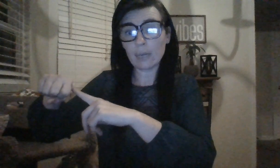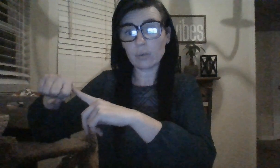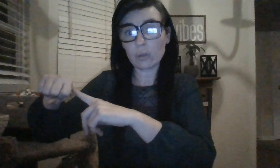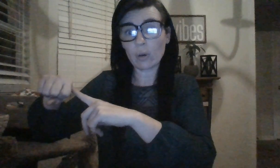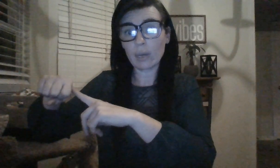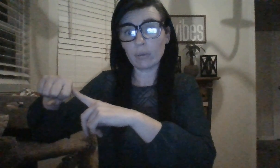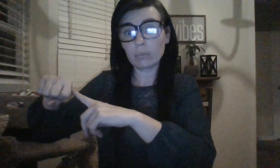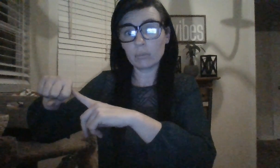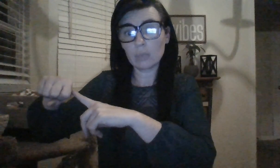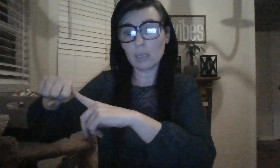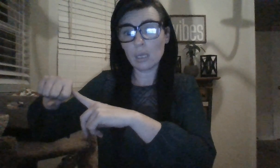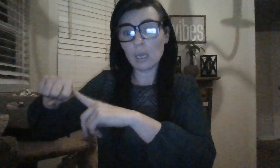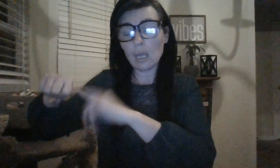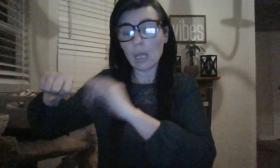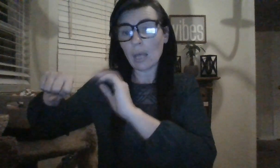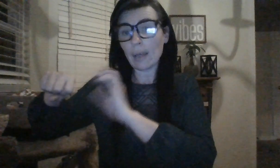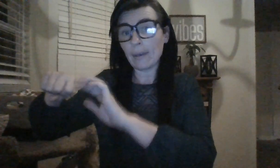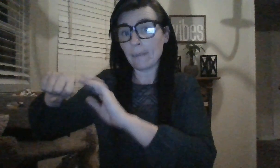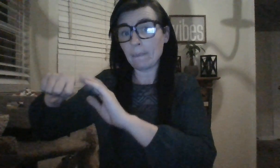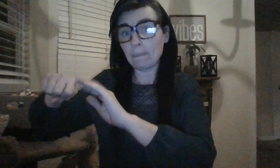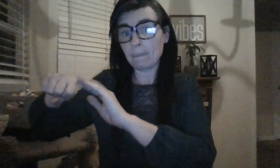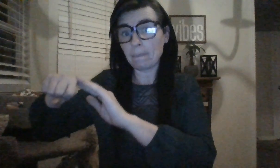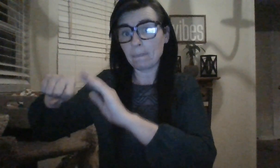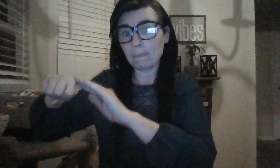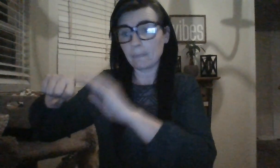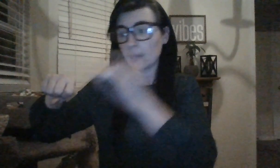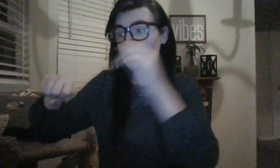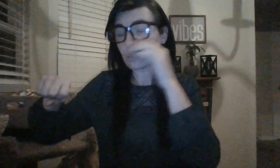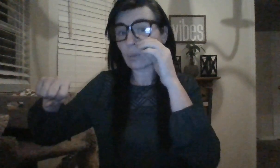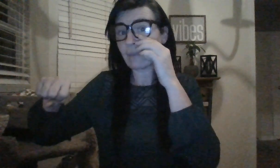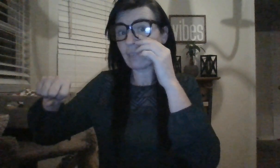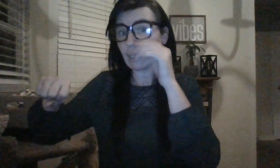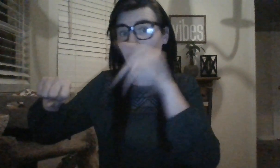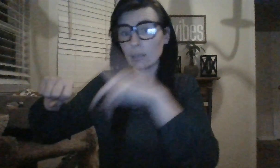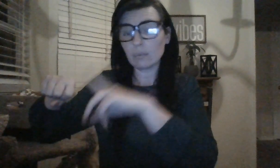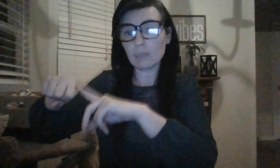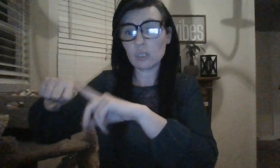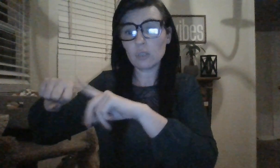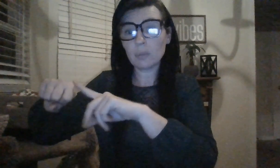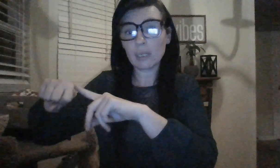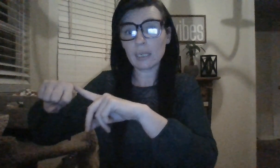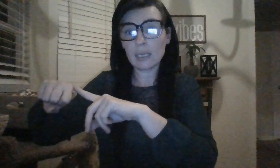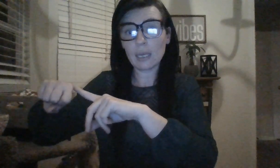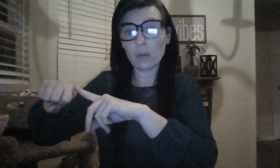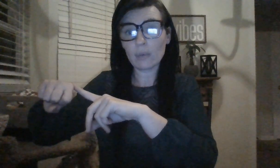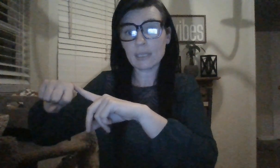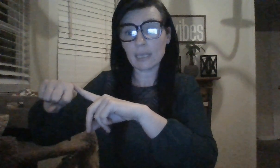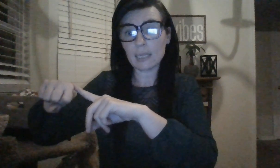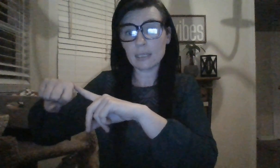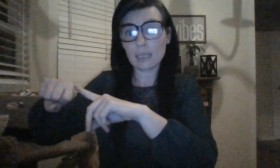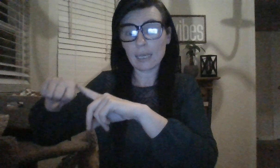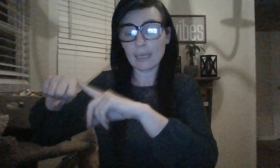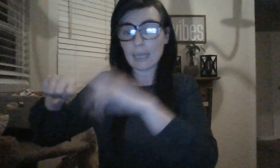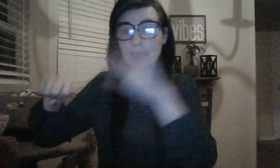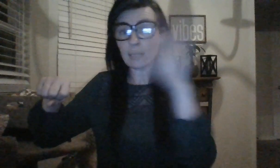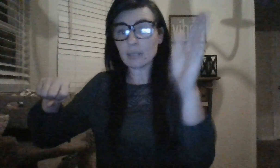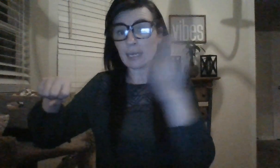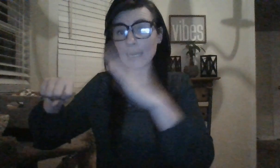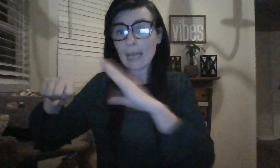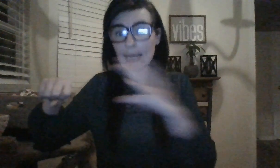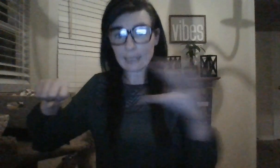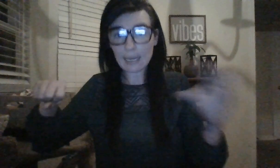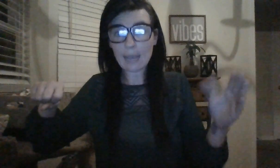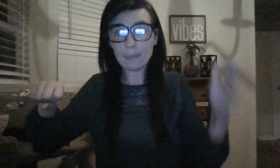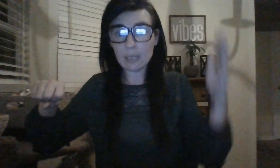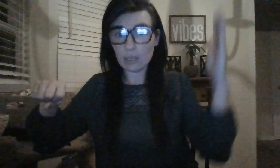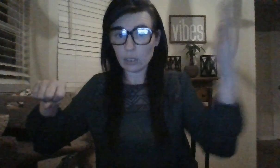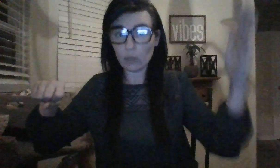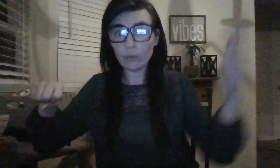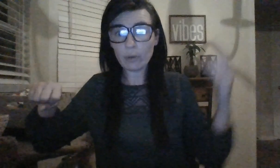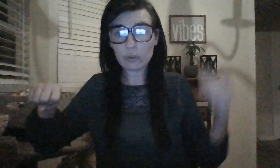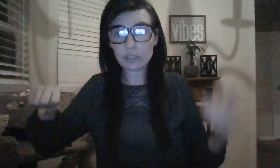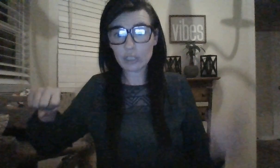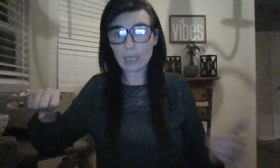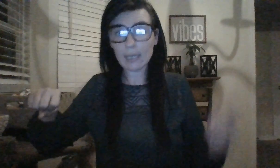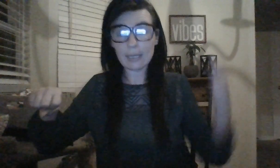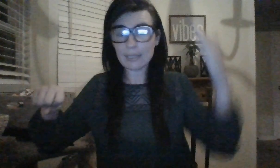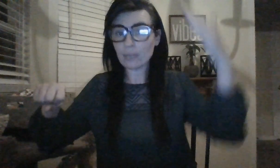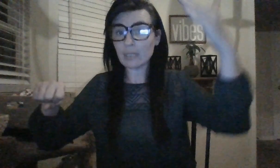down to the ground is what I'm feeling. But you plug it in, how it resonates. And that sounds like it hasn't happened in the universe yet. It sounds